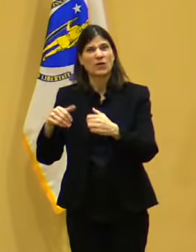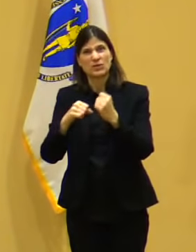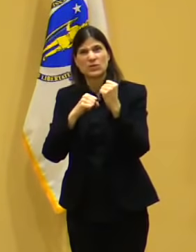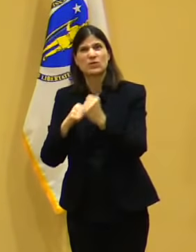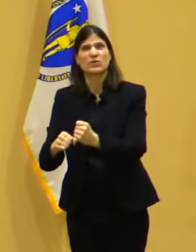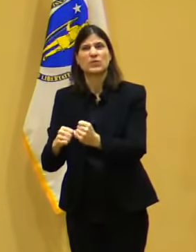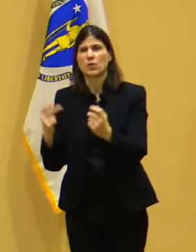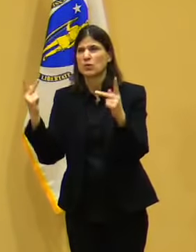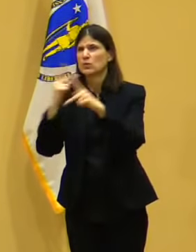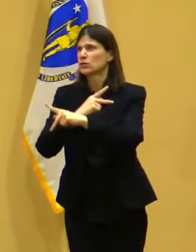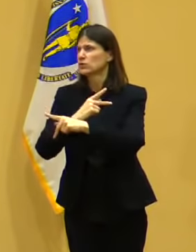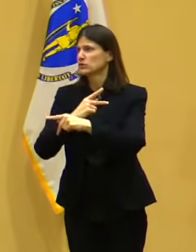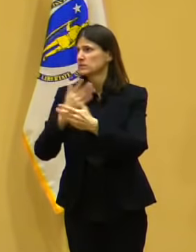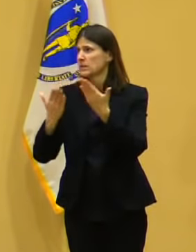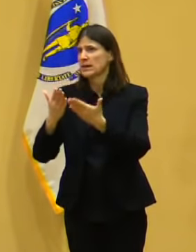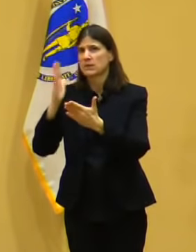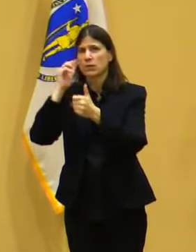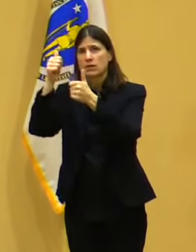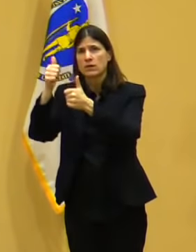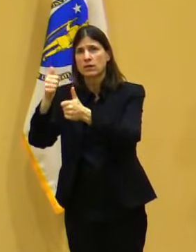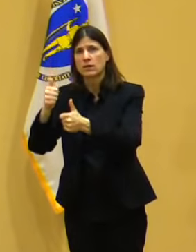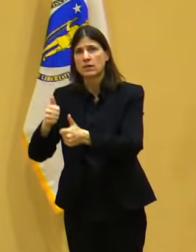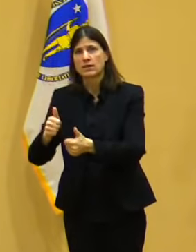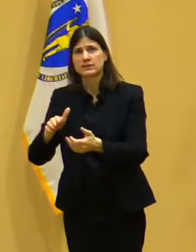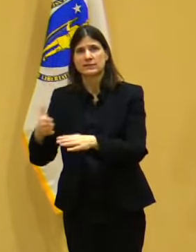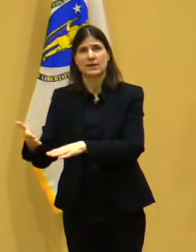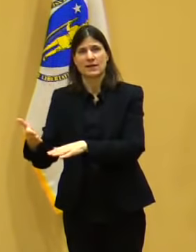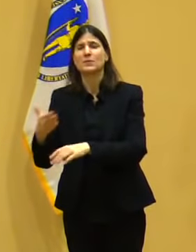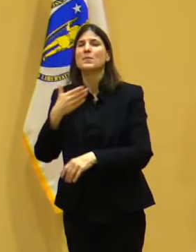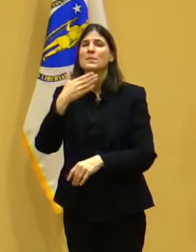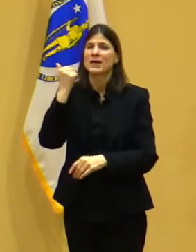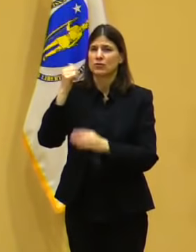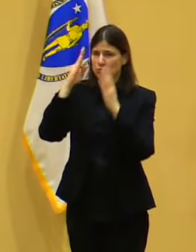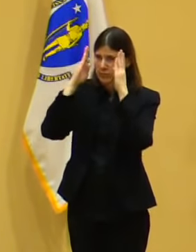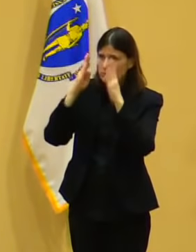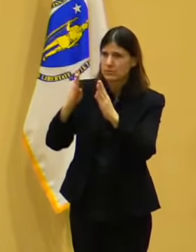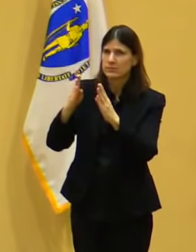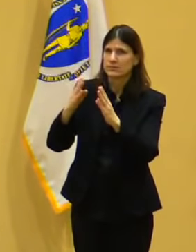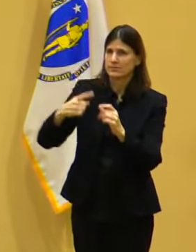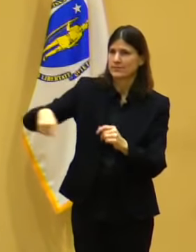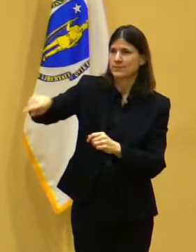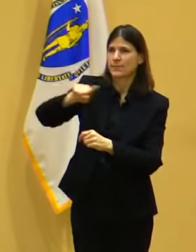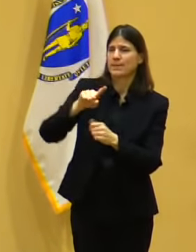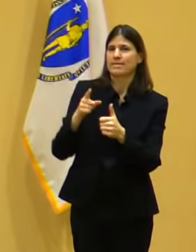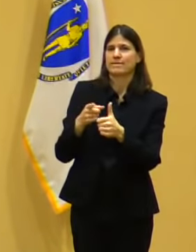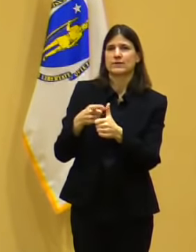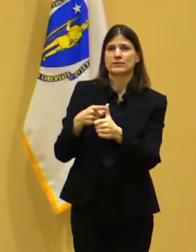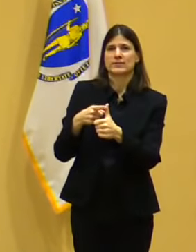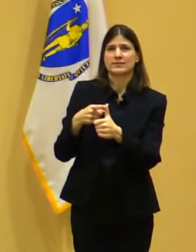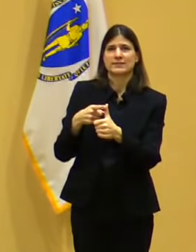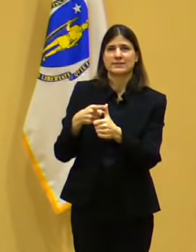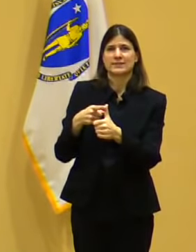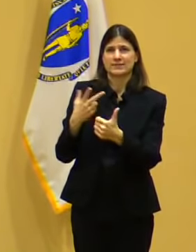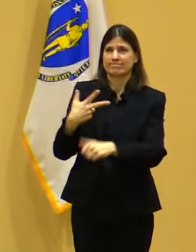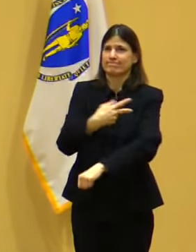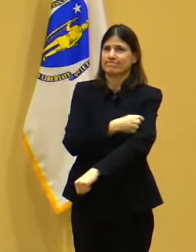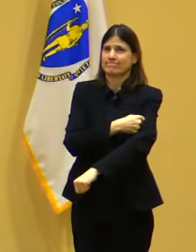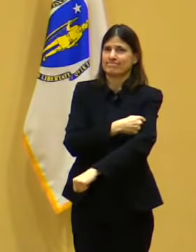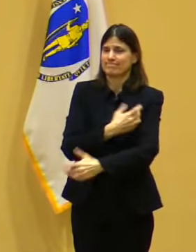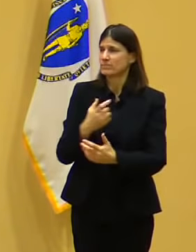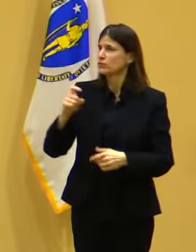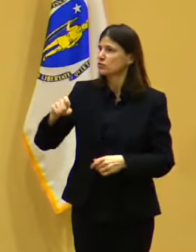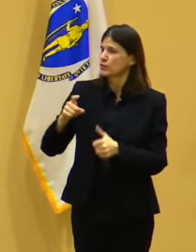as easy as we possibly can for folks who fall into that over 75 category to get